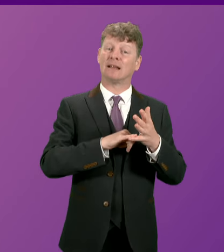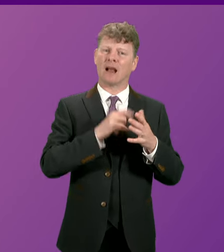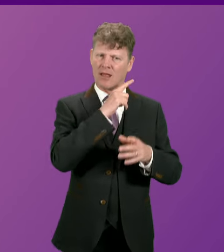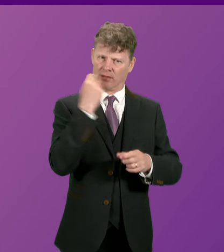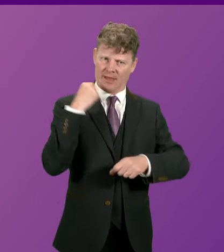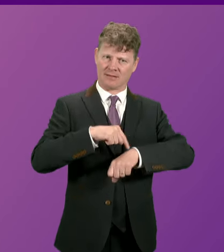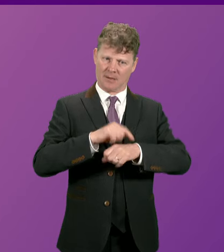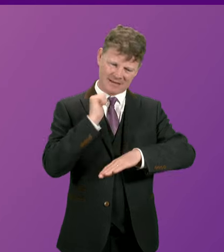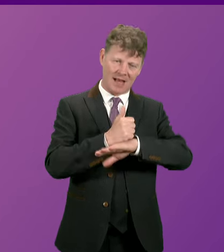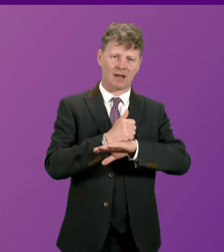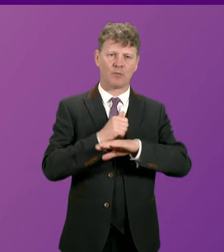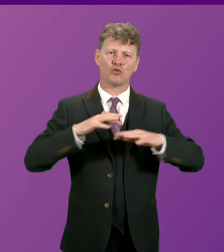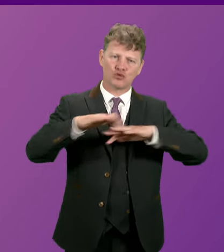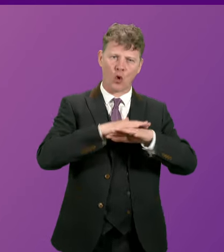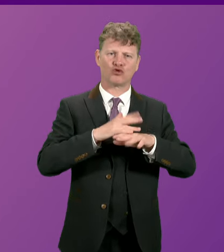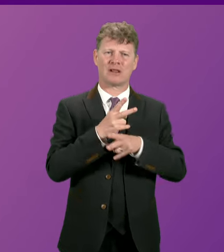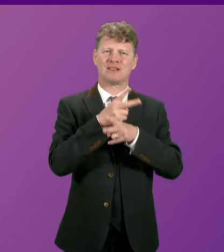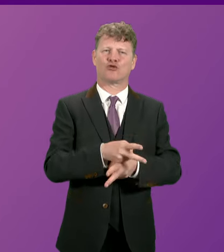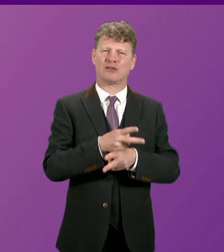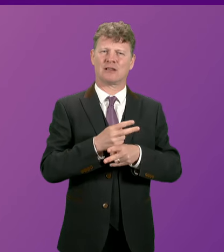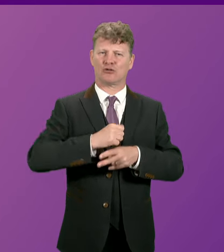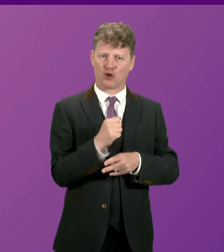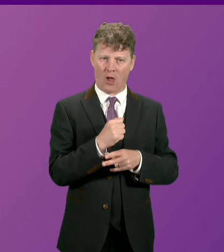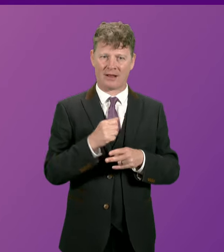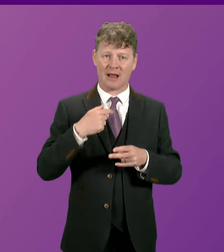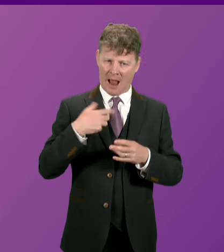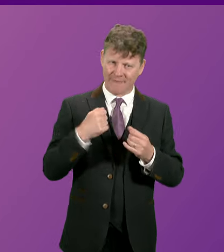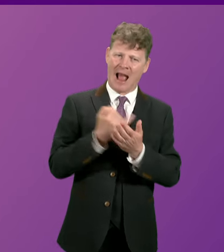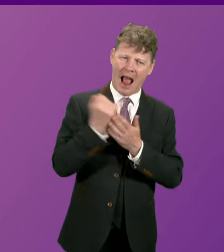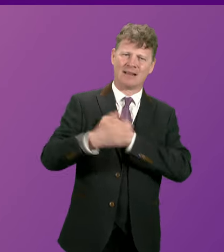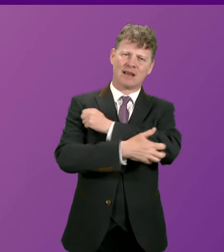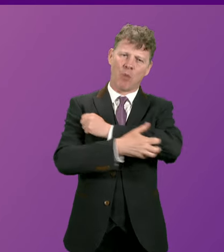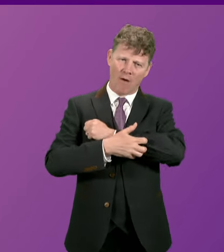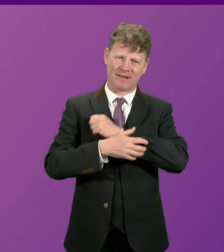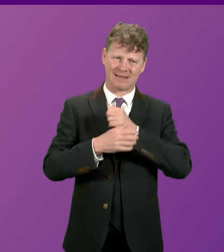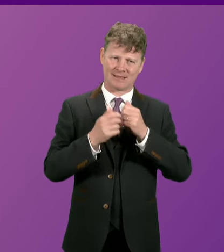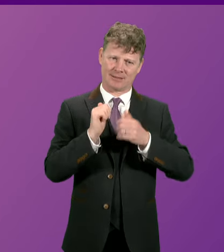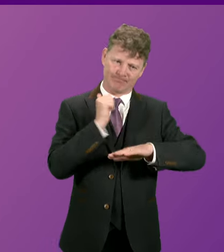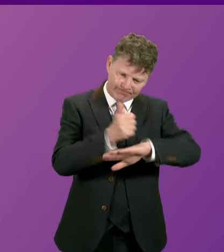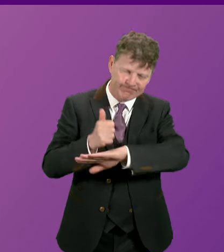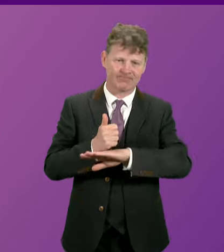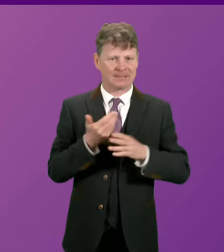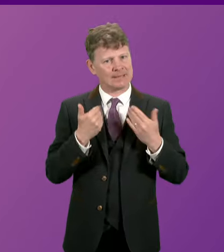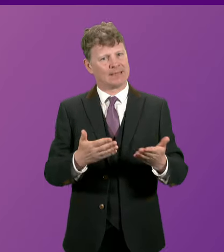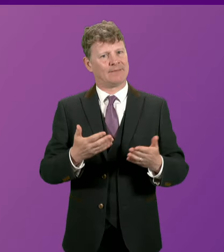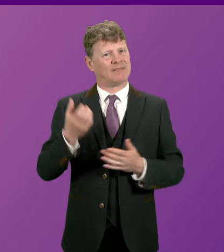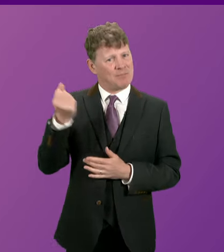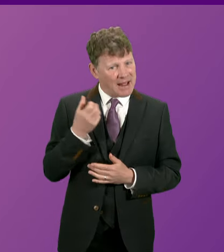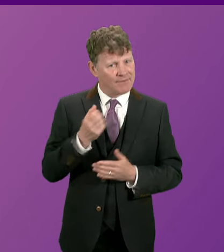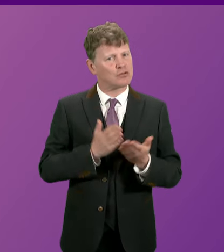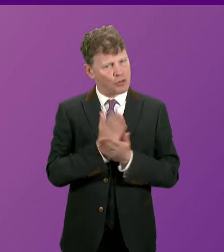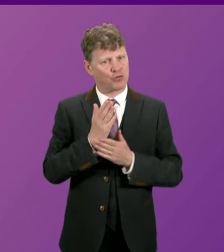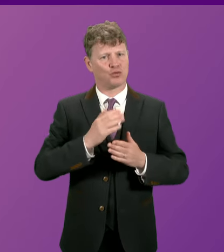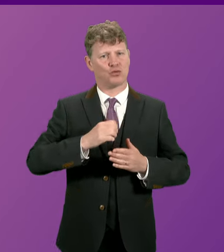Security Scotland through our anti-poverty measures, including through the benefits that are awarded through Social Security Scotland.